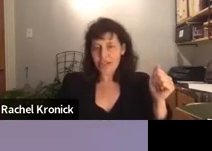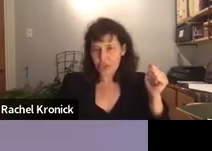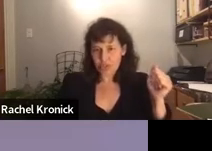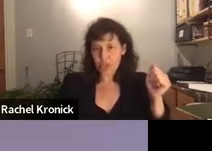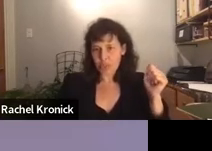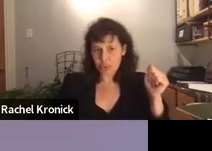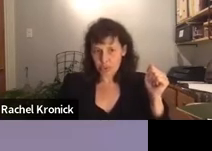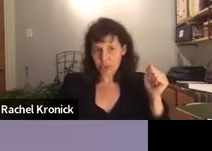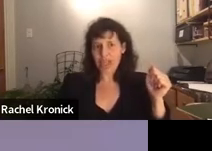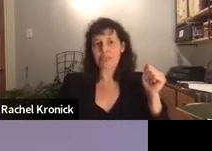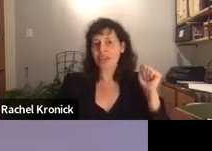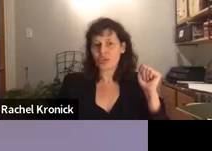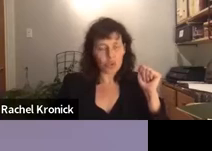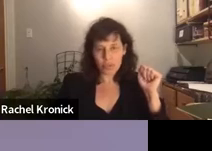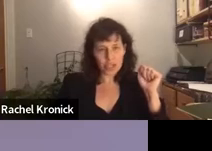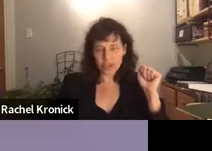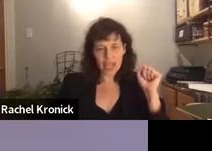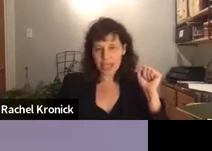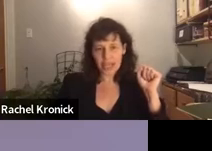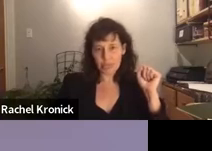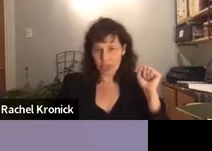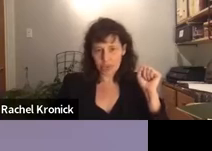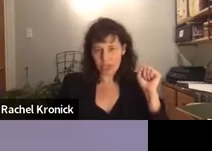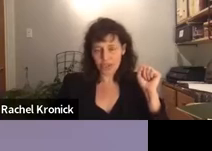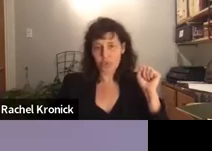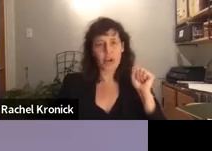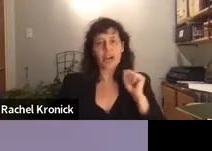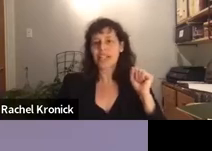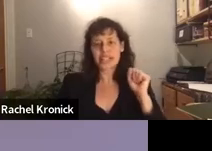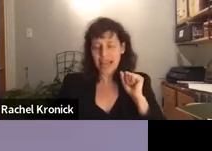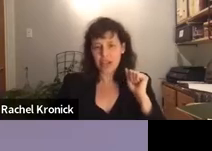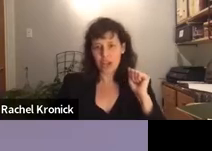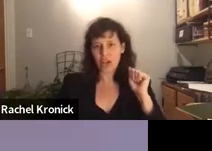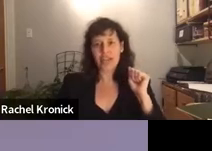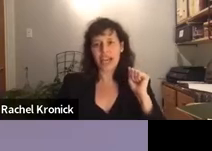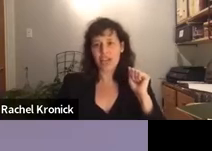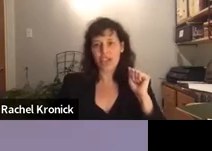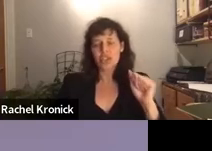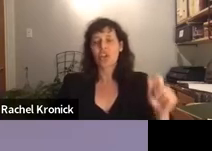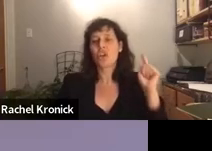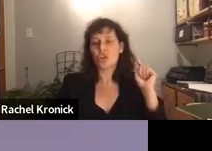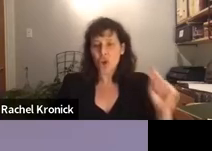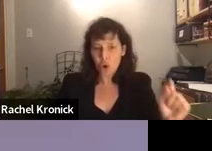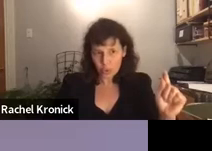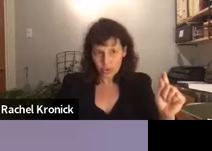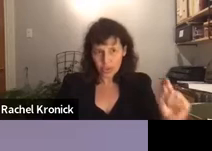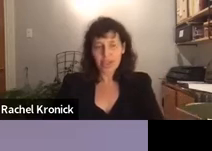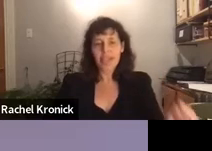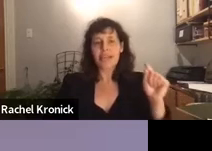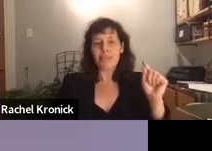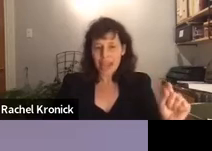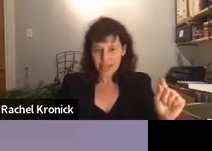fast on Yom Kippur, that meant drooping your head like a bulrush, wearing sackcloth and ashes? No.